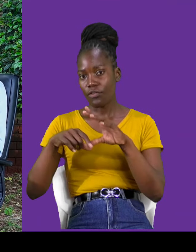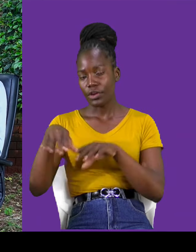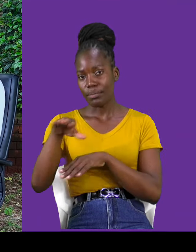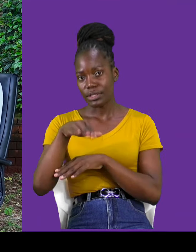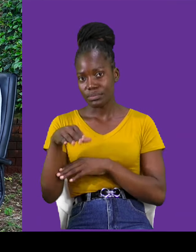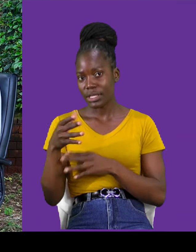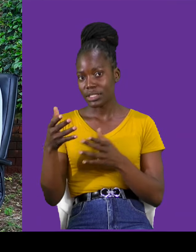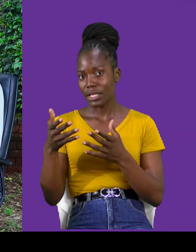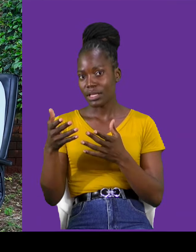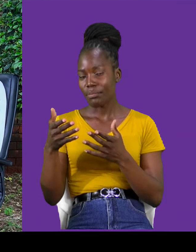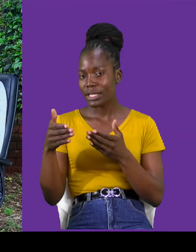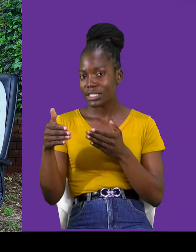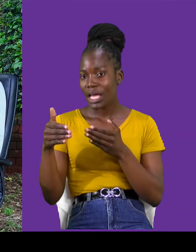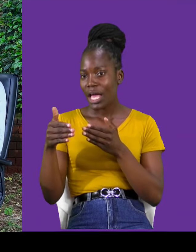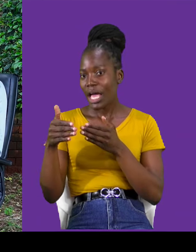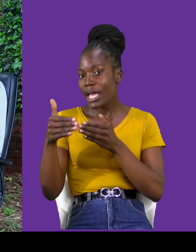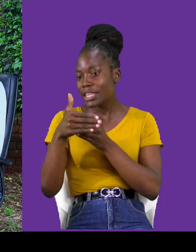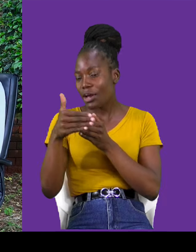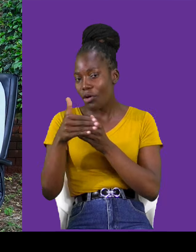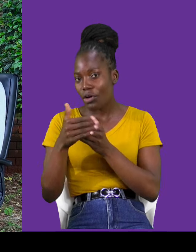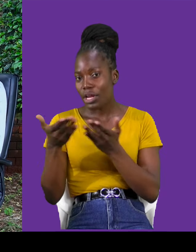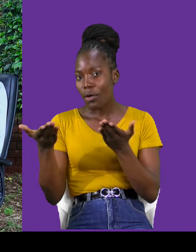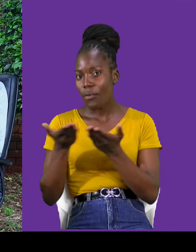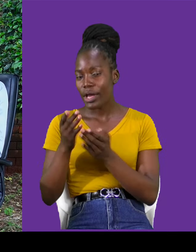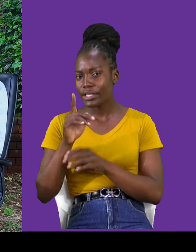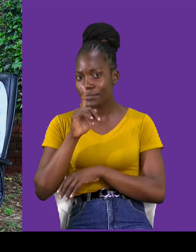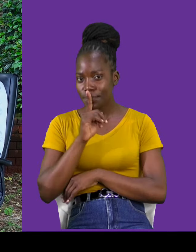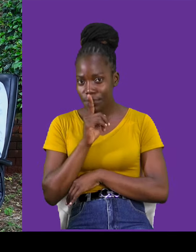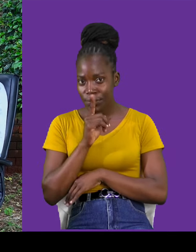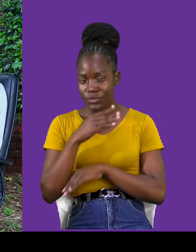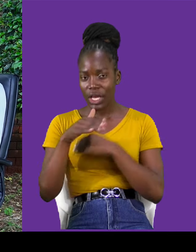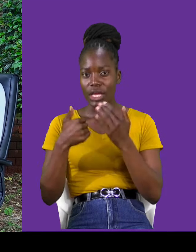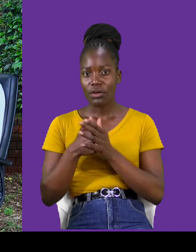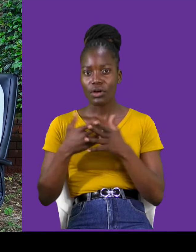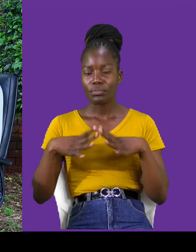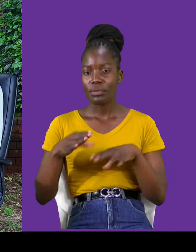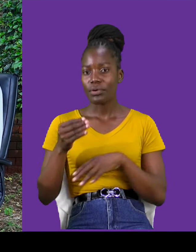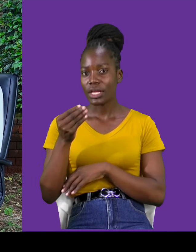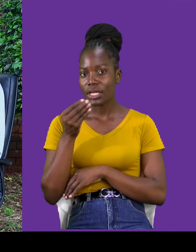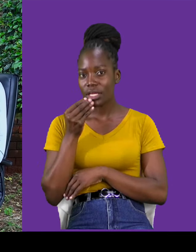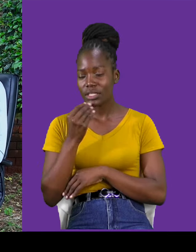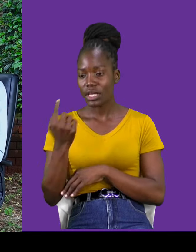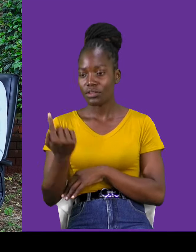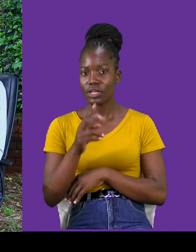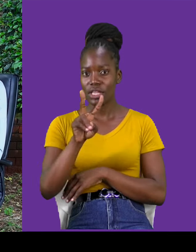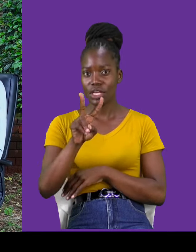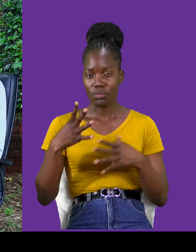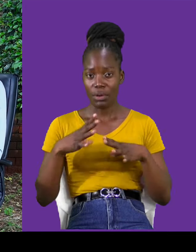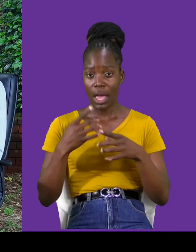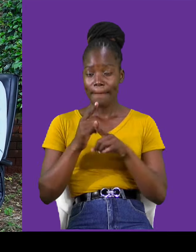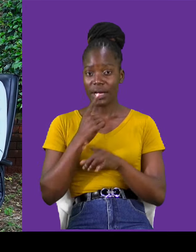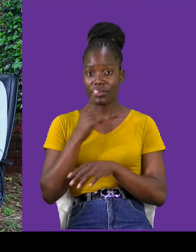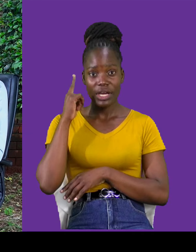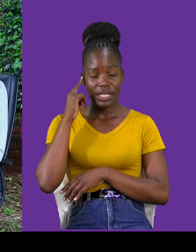in the corner, where, you know, it's silent, and everybody, it's only the two of you. But for a deaf person, if you take them to a corner,